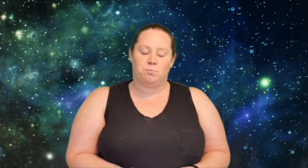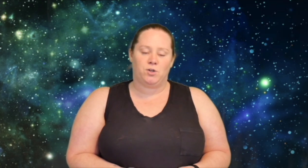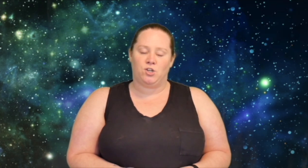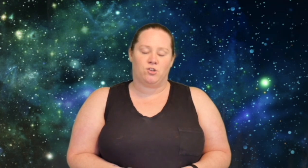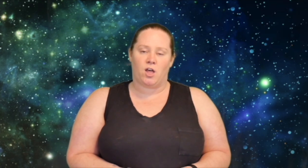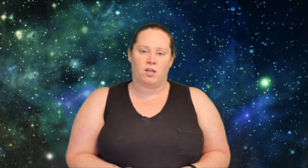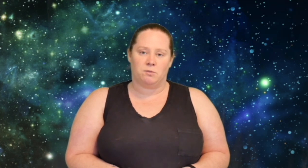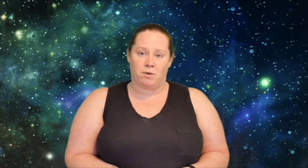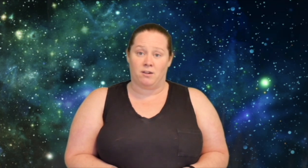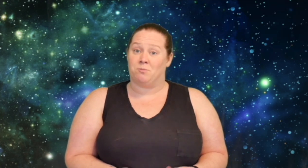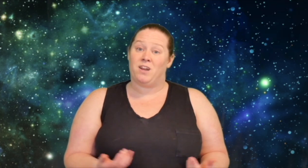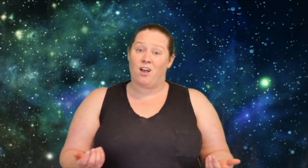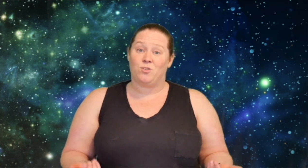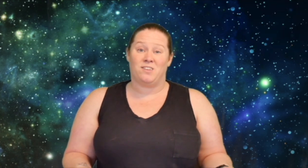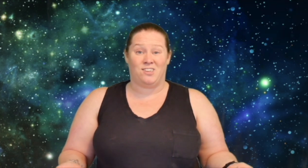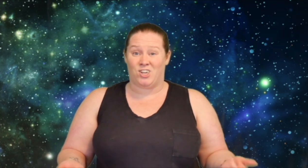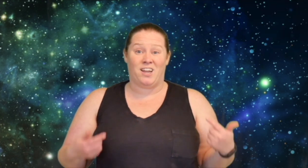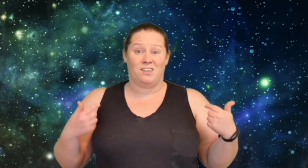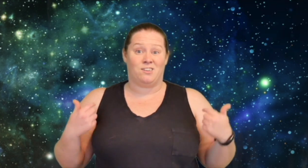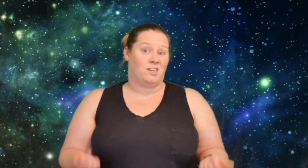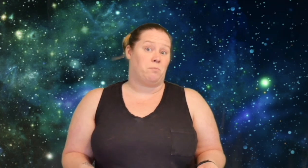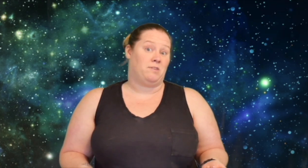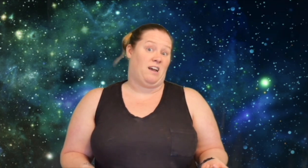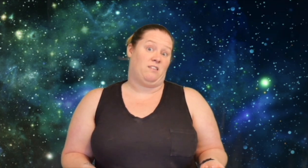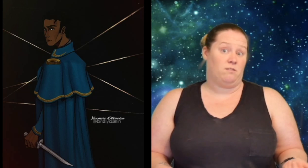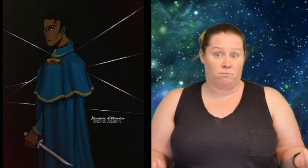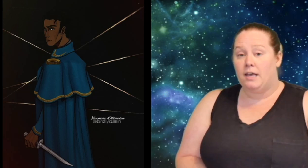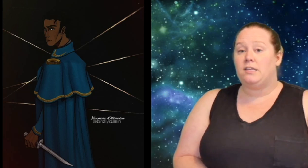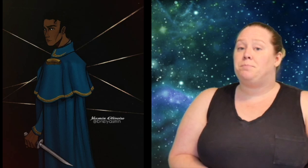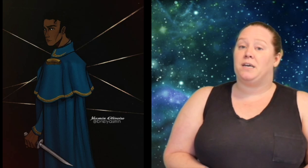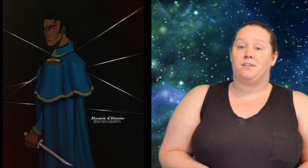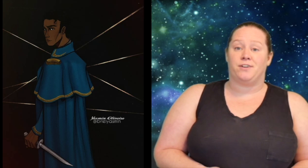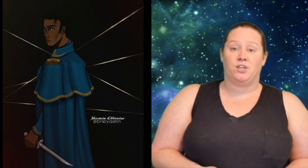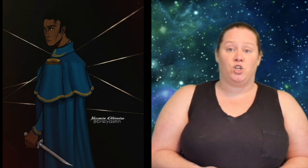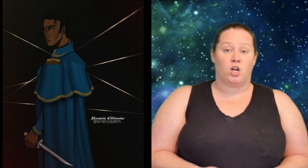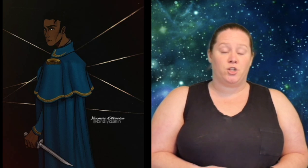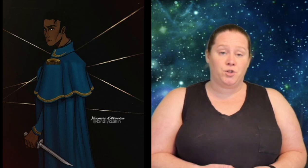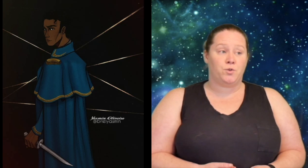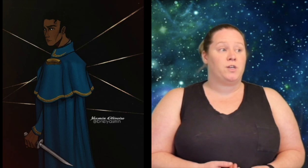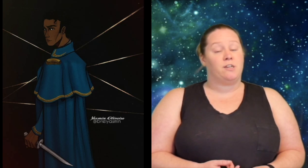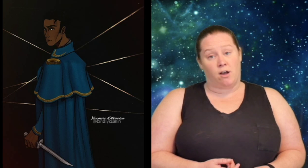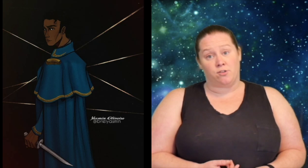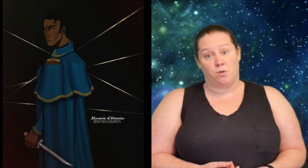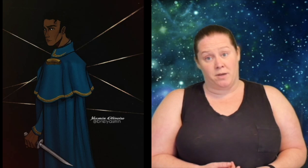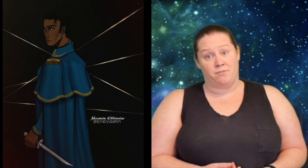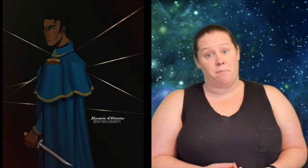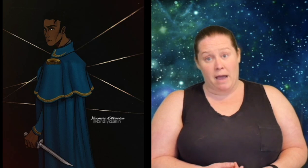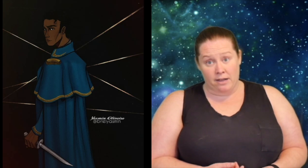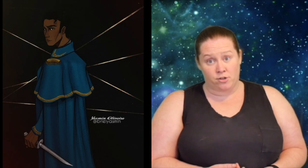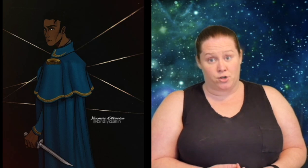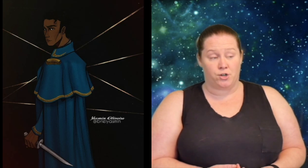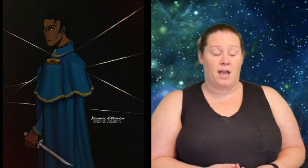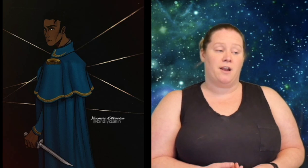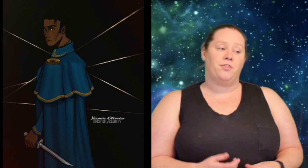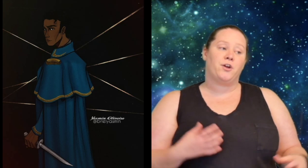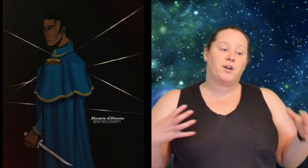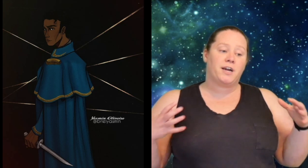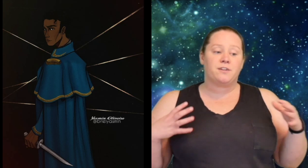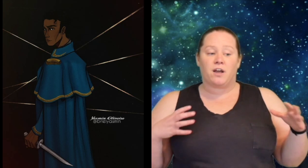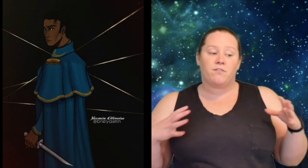pushes all his buttons. But he also has a giant stick up his ass. His best friend Jean-Luc is also a bit of a bastard, and they're kind of having